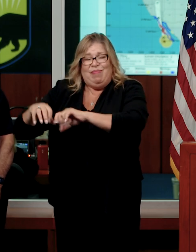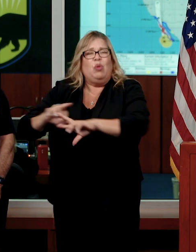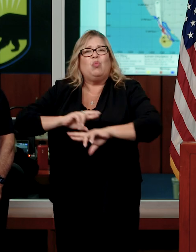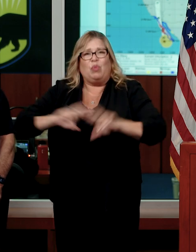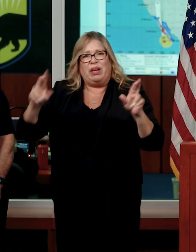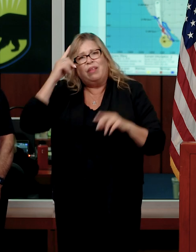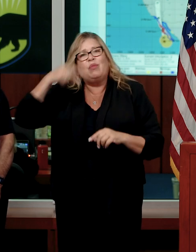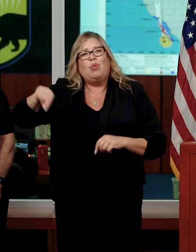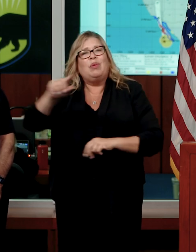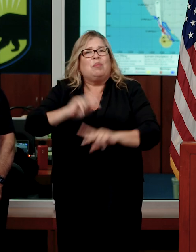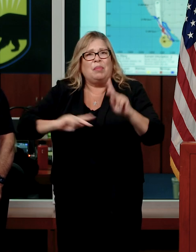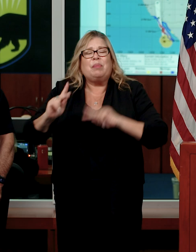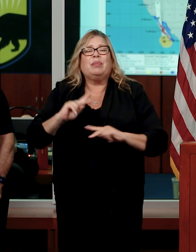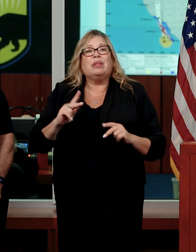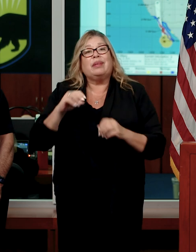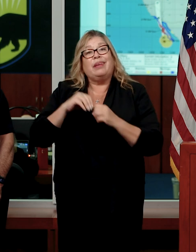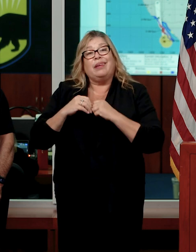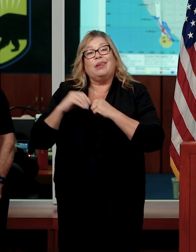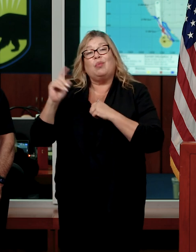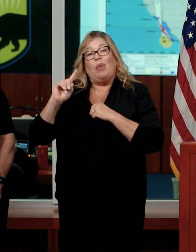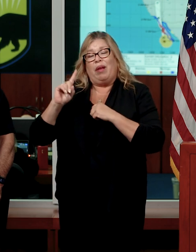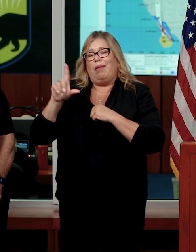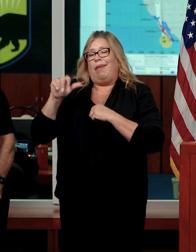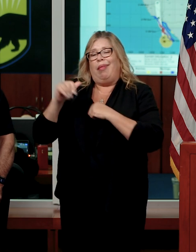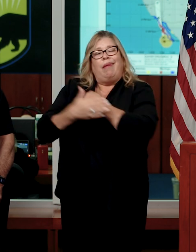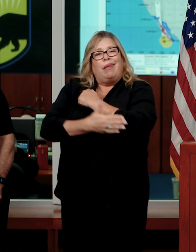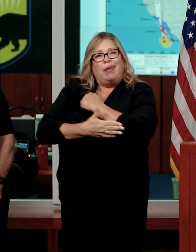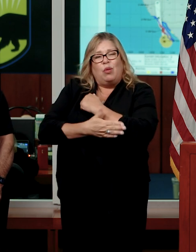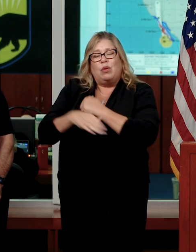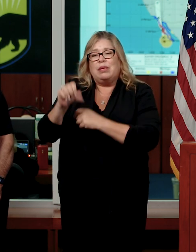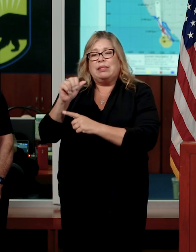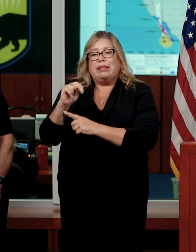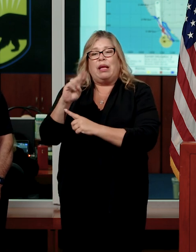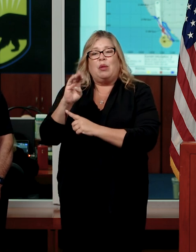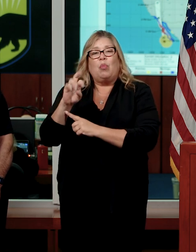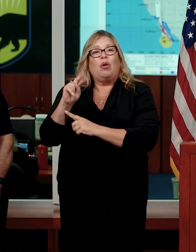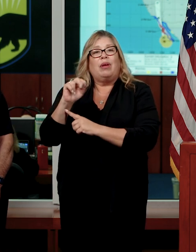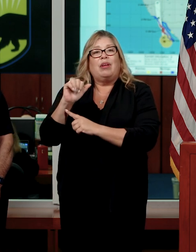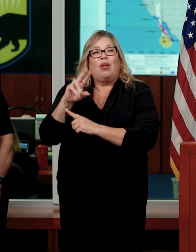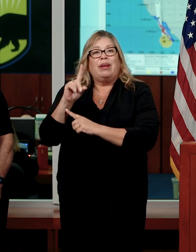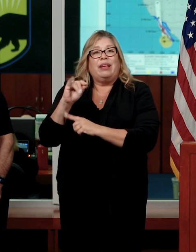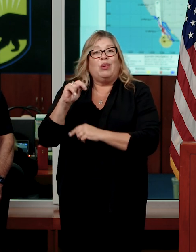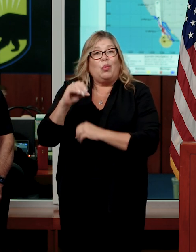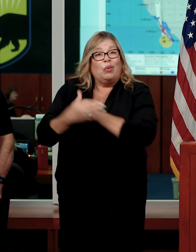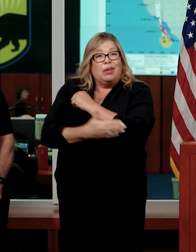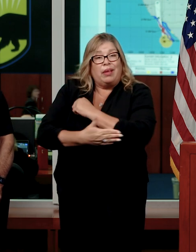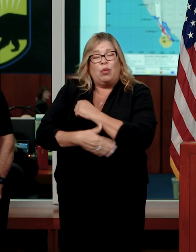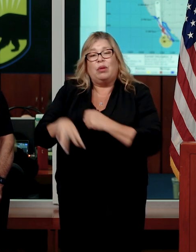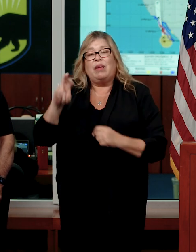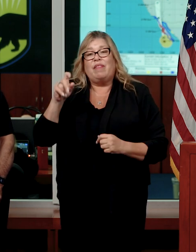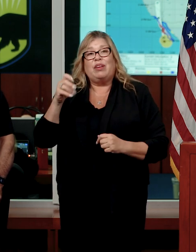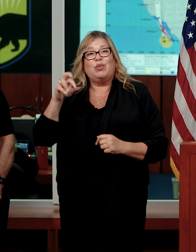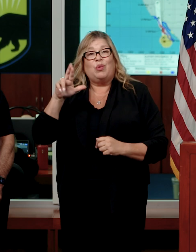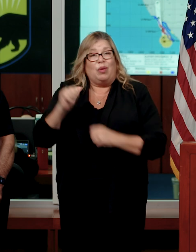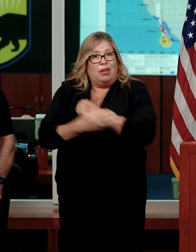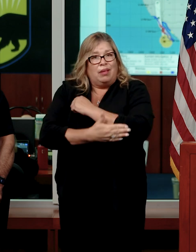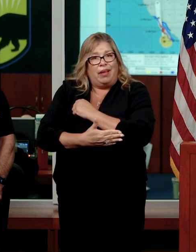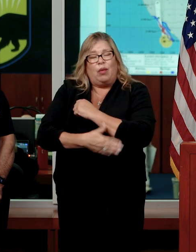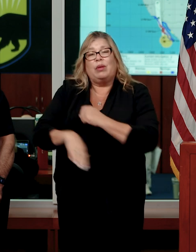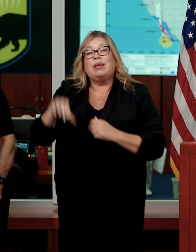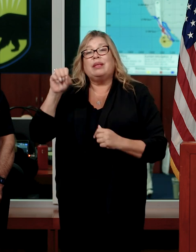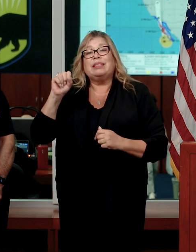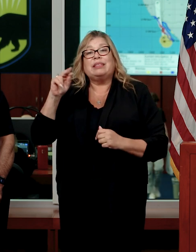in the counties of Los Angeles, San Bernardino, Ventura, Santa Barbara, and Orange County.